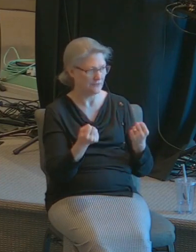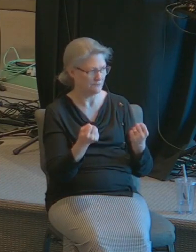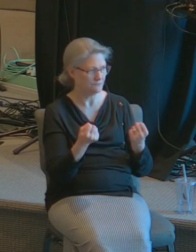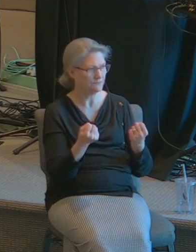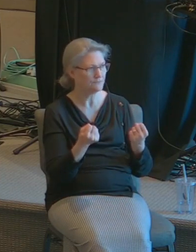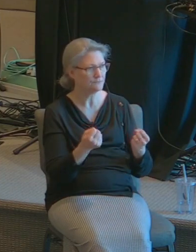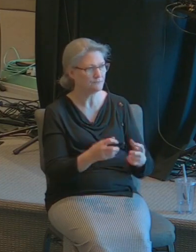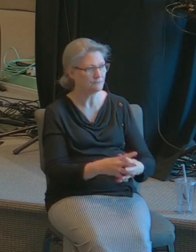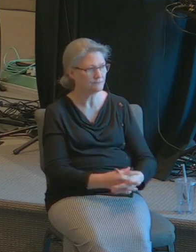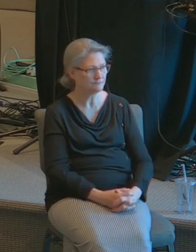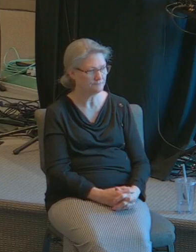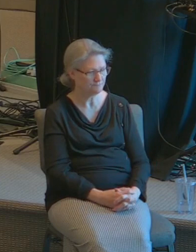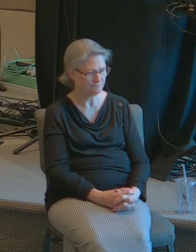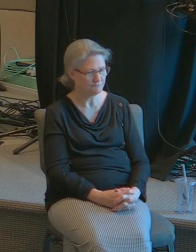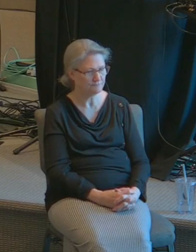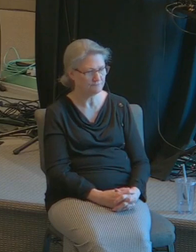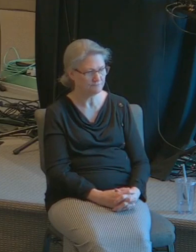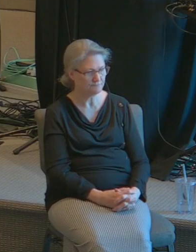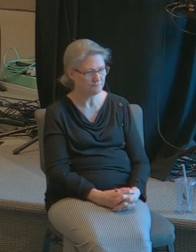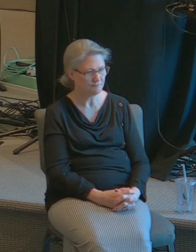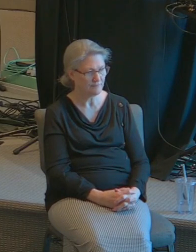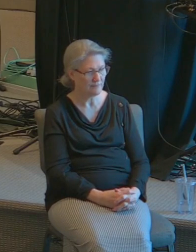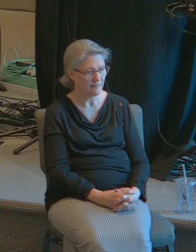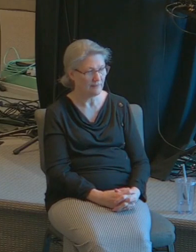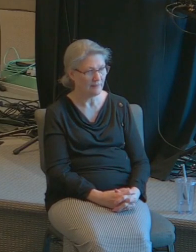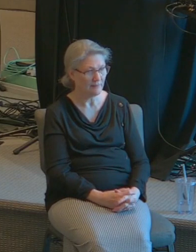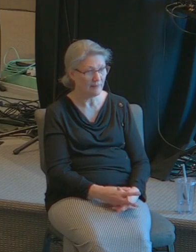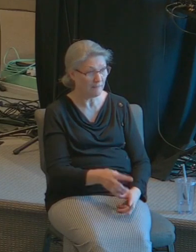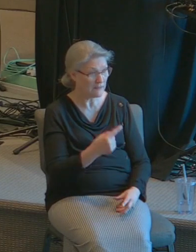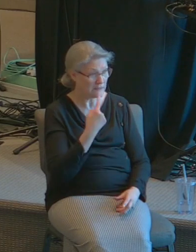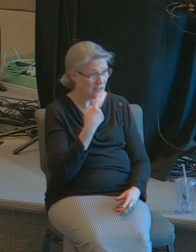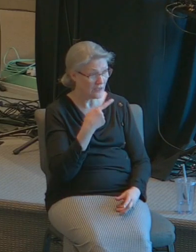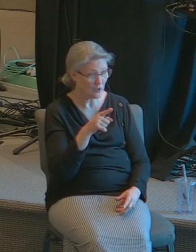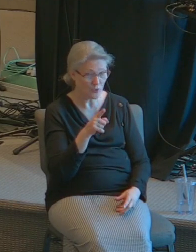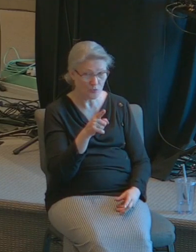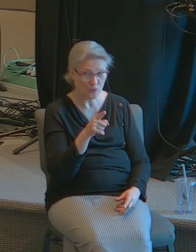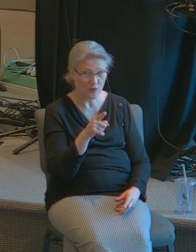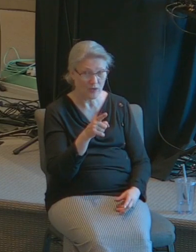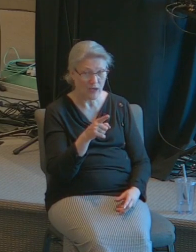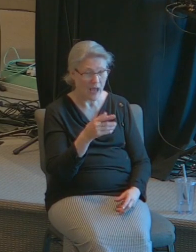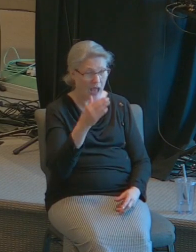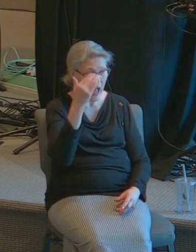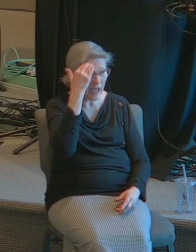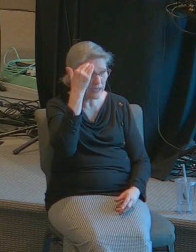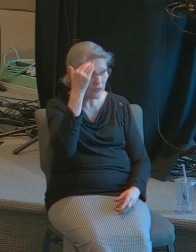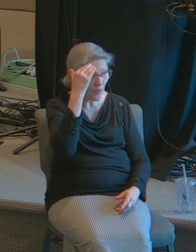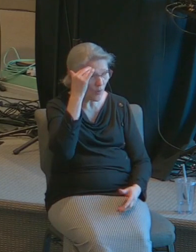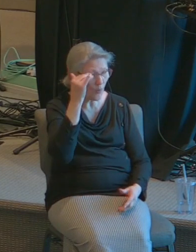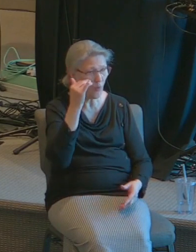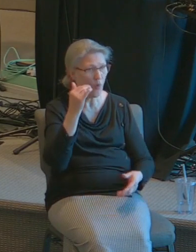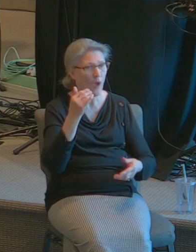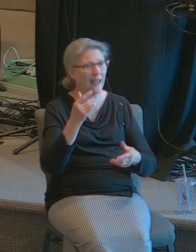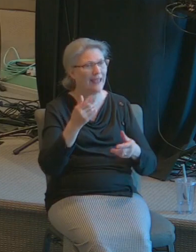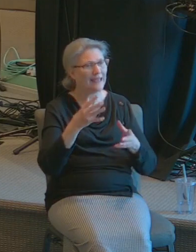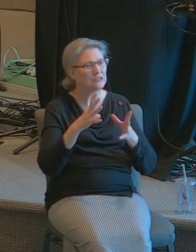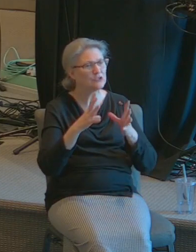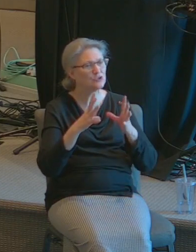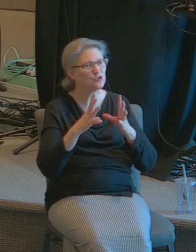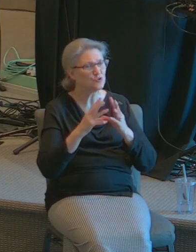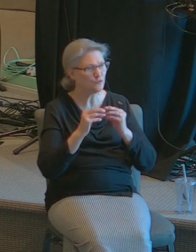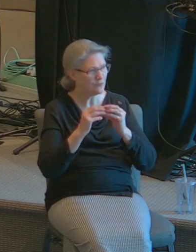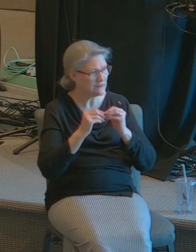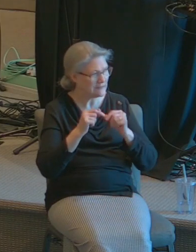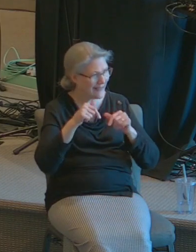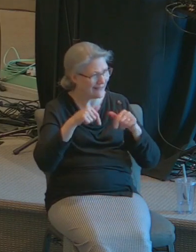but let me assure you that it's in services like this where the tears are